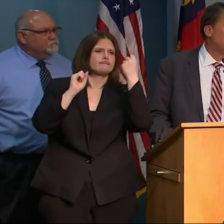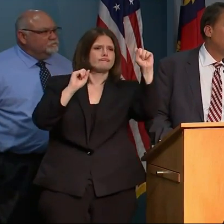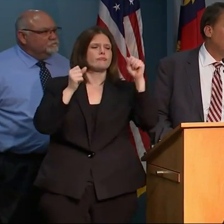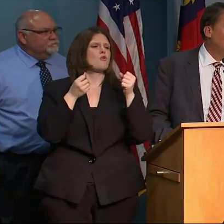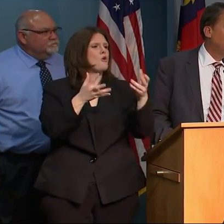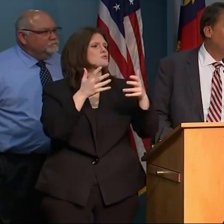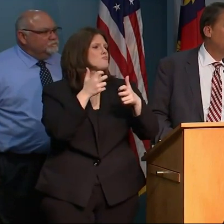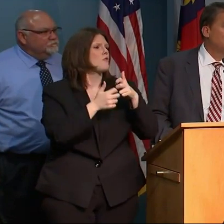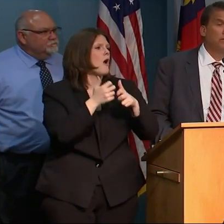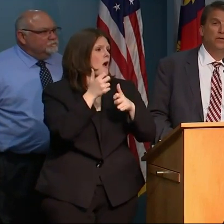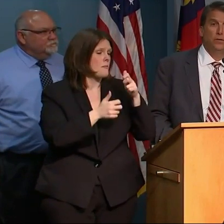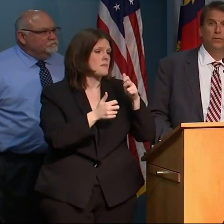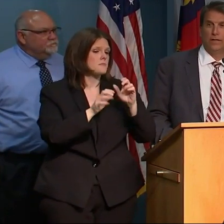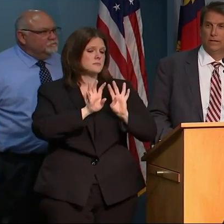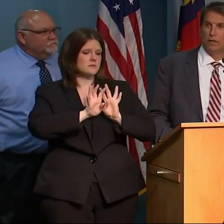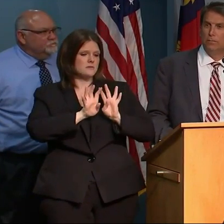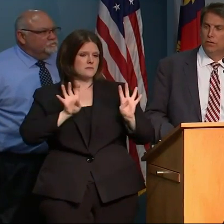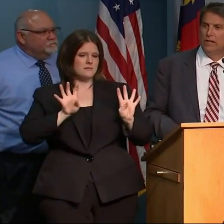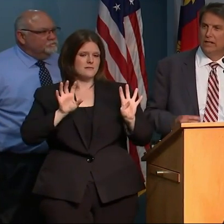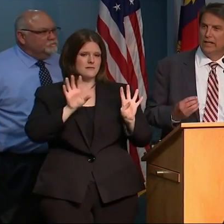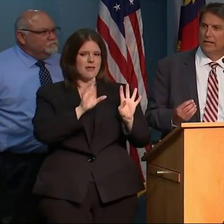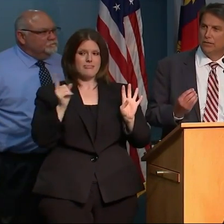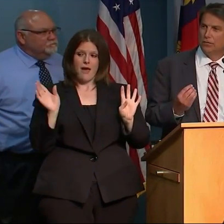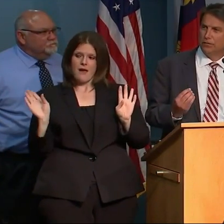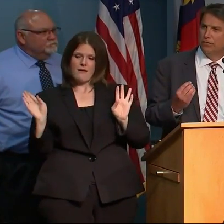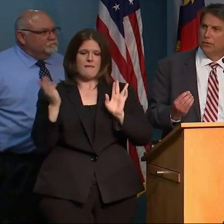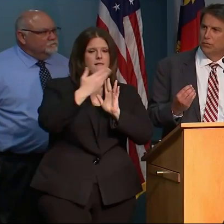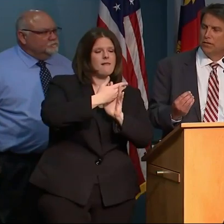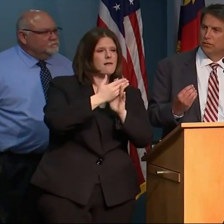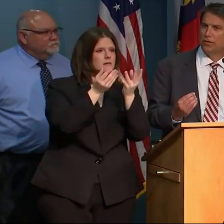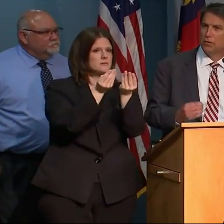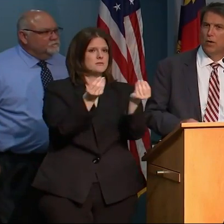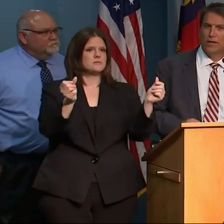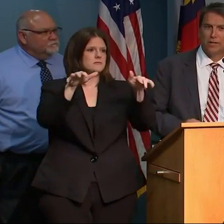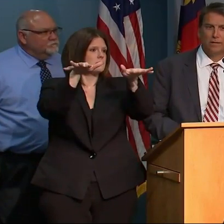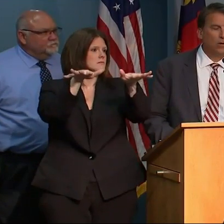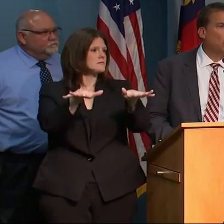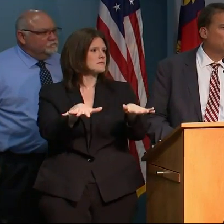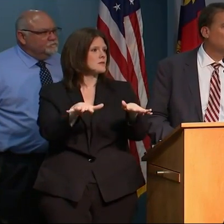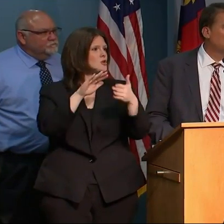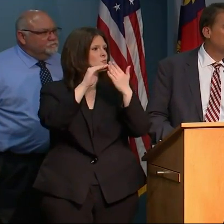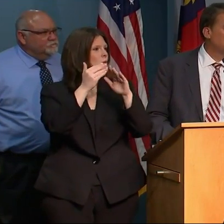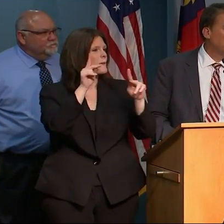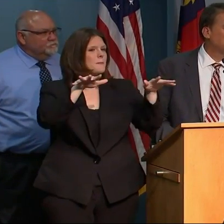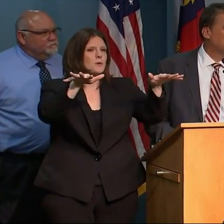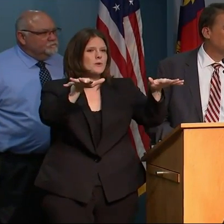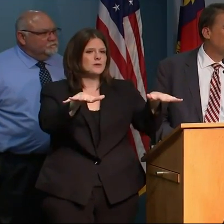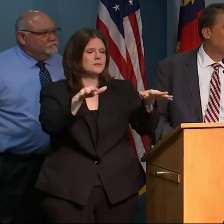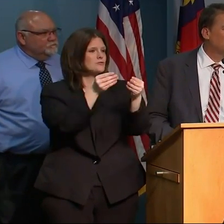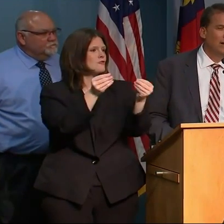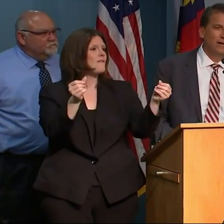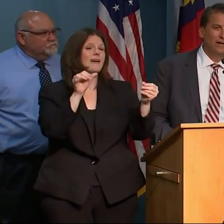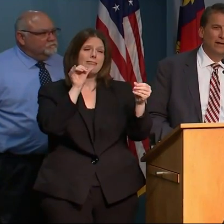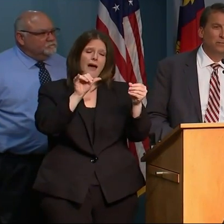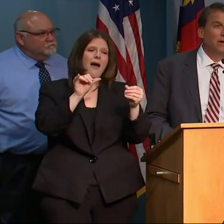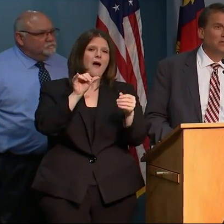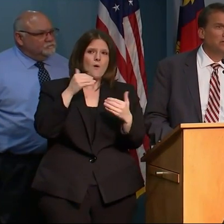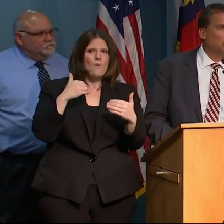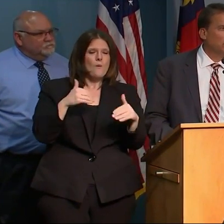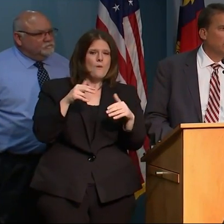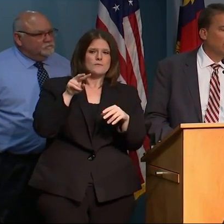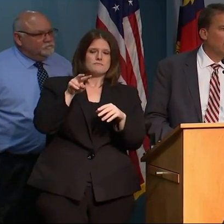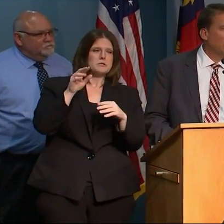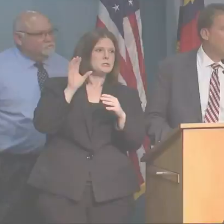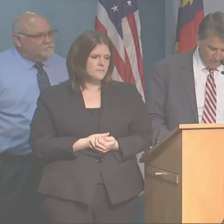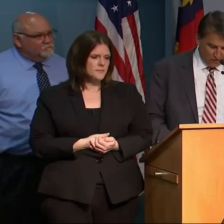trouble. And they're diffusing, community leaders diffusing the situation also was the best of Charlotte and the